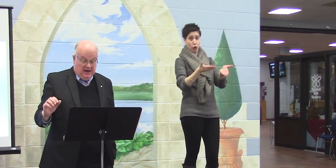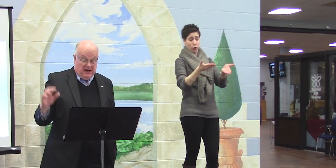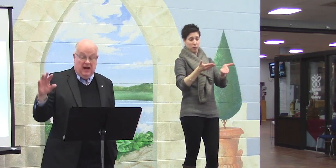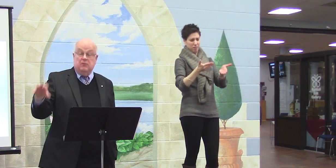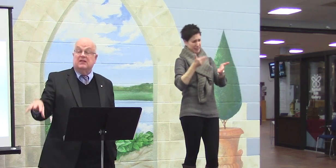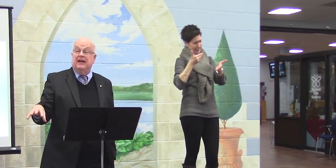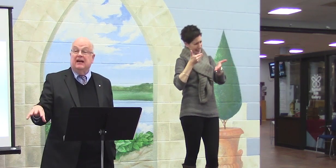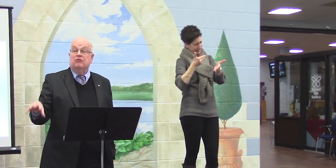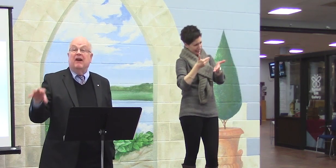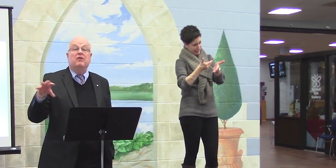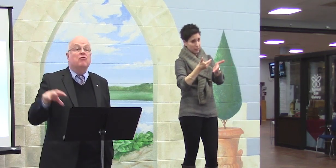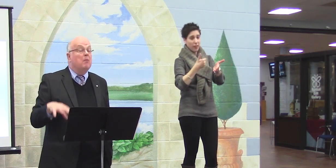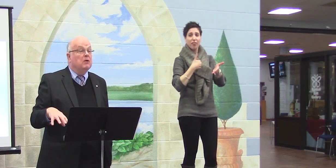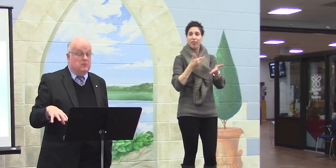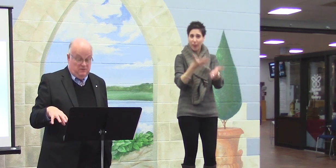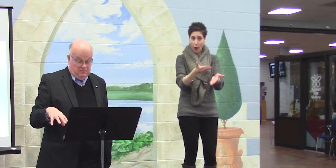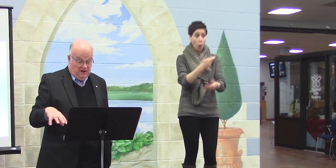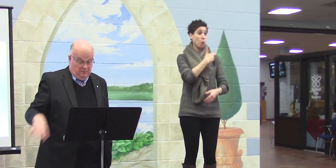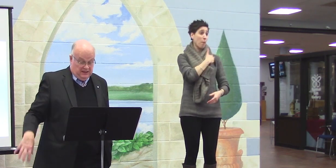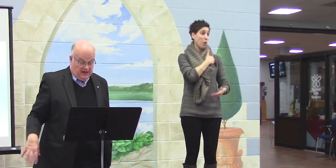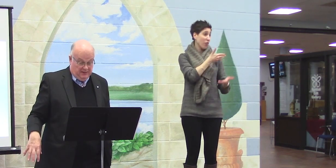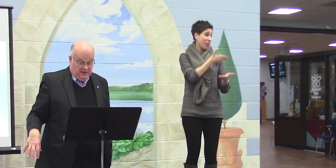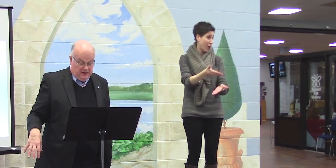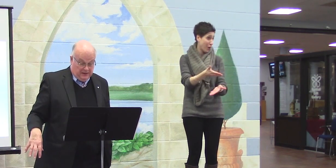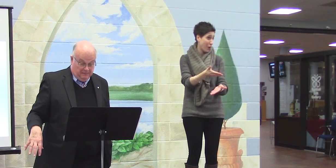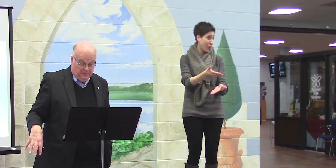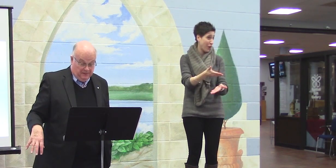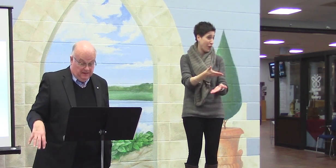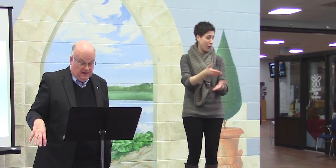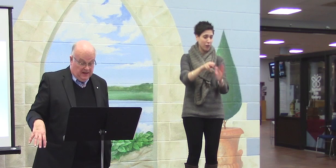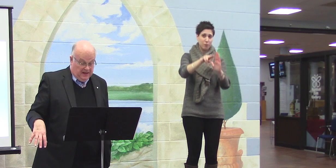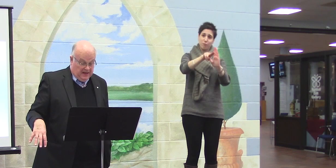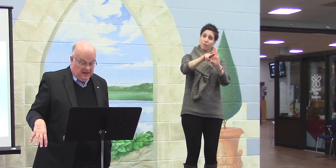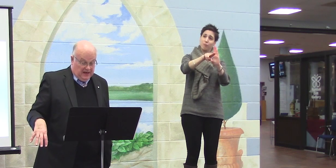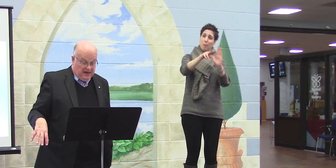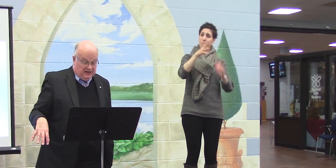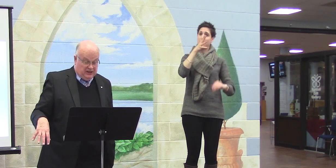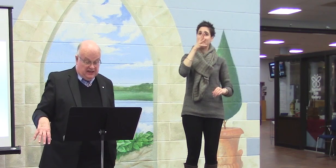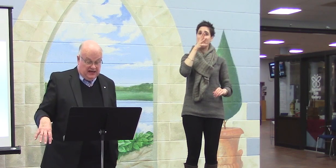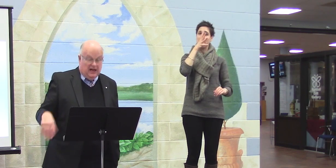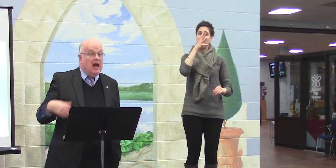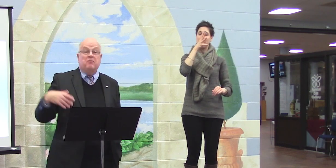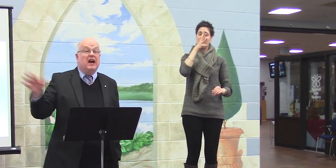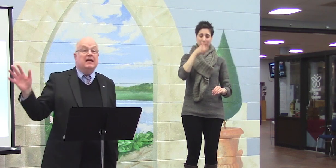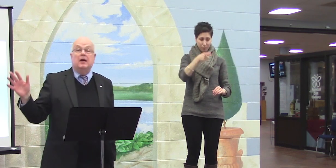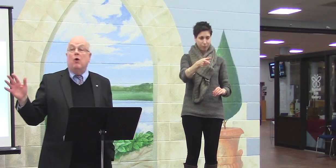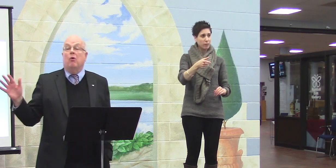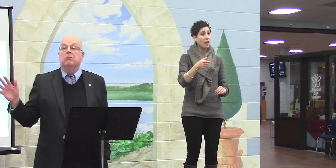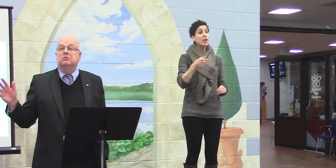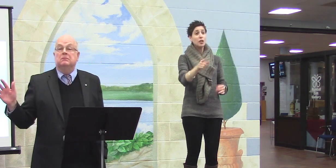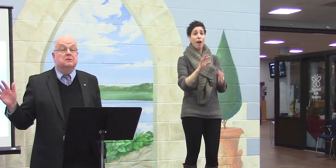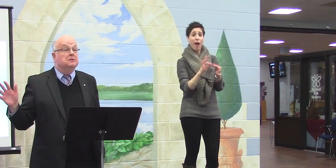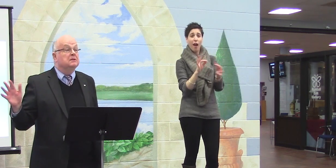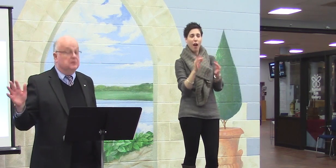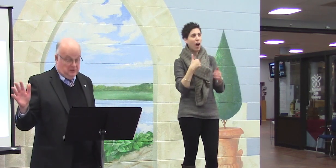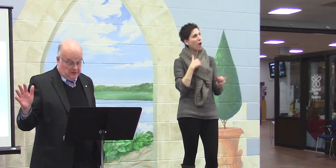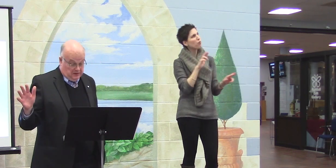I was there, Reverend Rumble was right beside me. And she said, I'm ready to go.